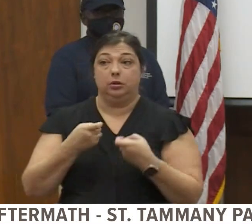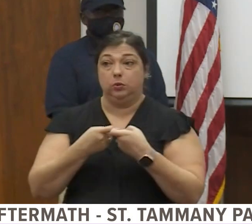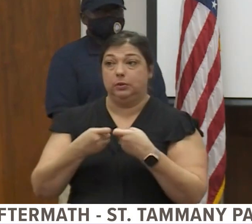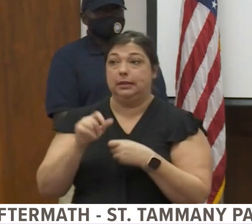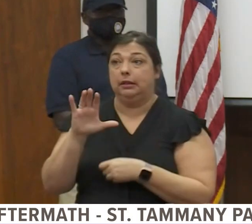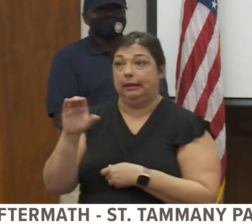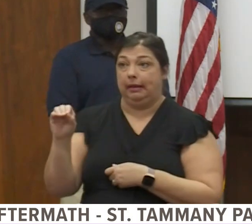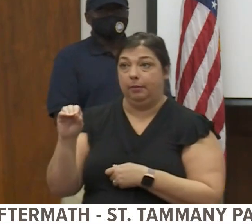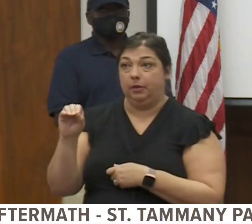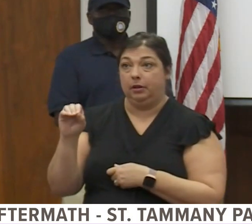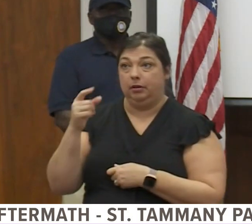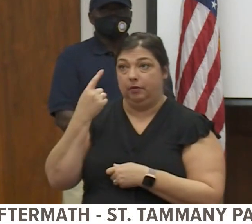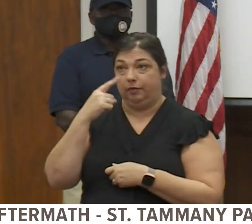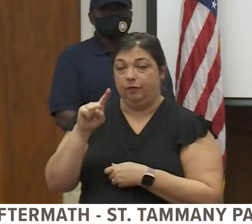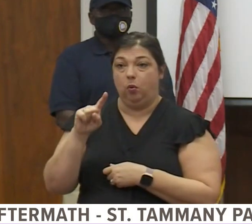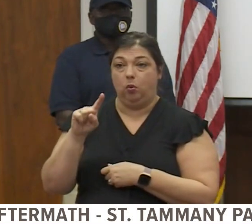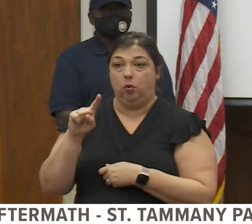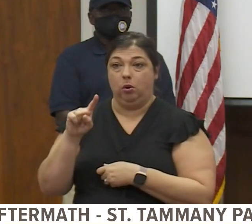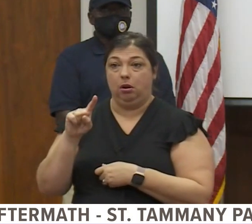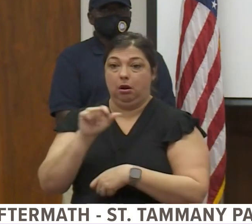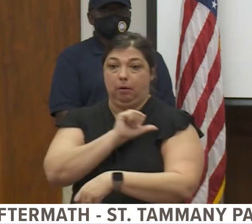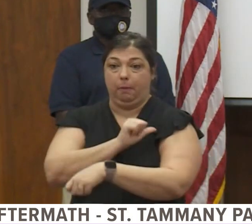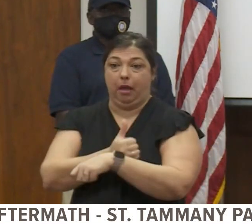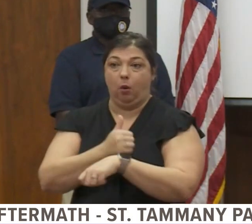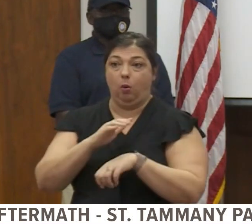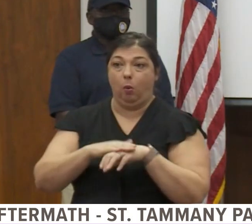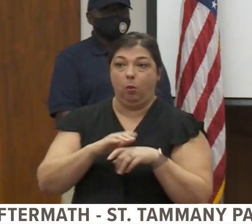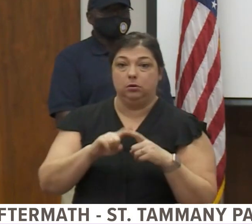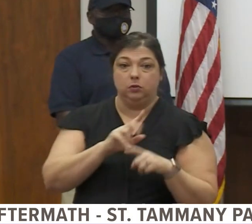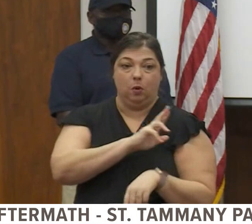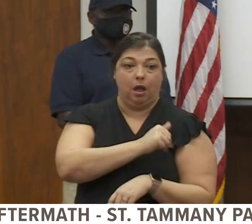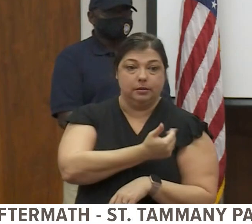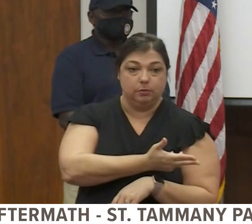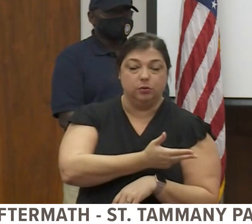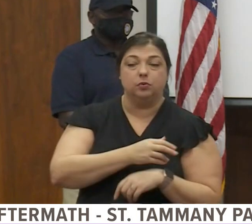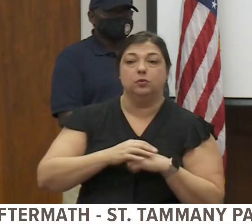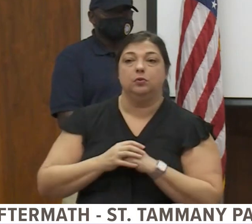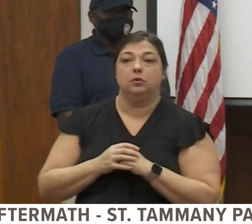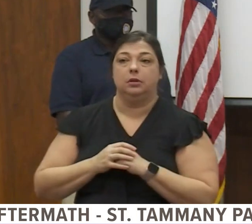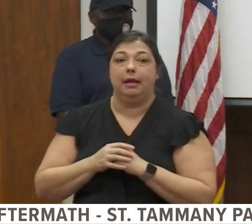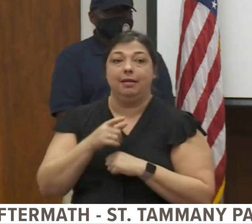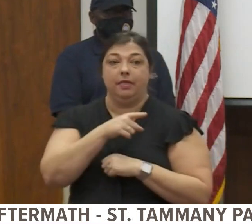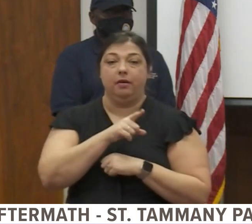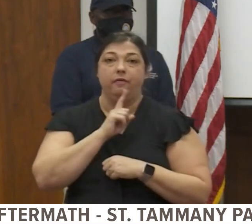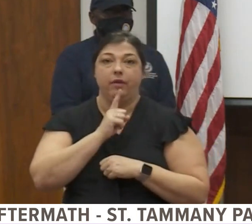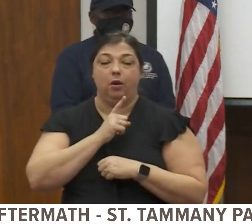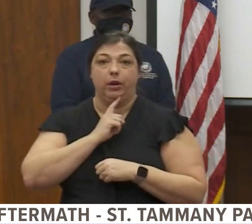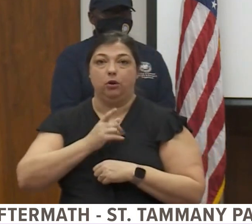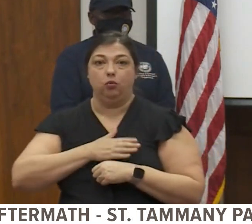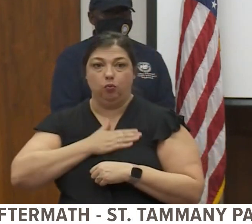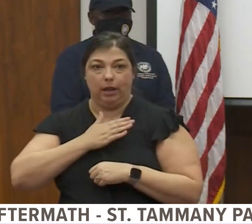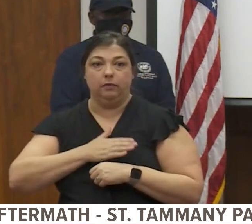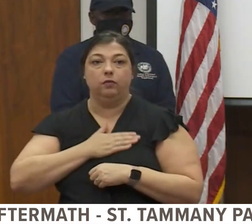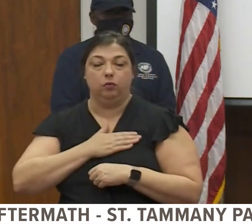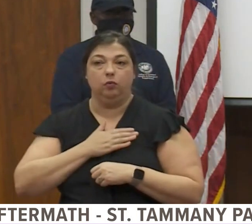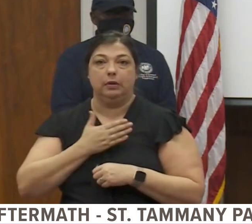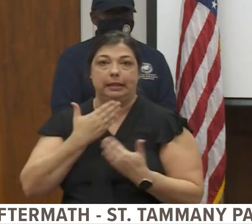companies for restoring power to our hospitals. They are very grateful of that.